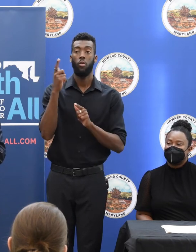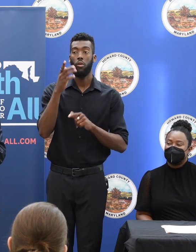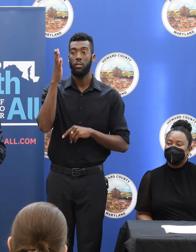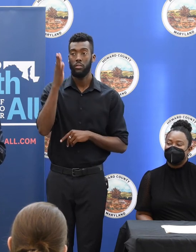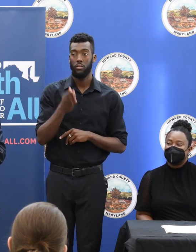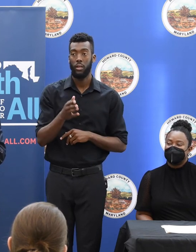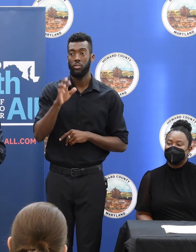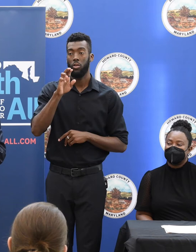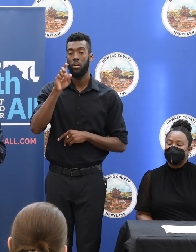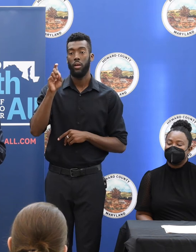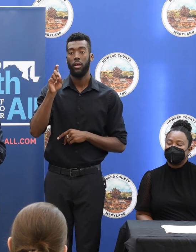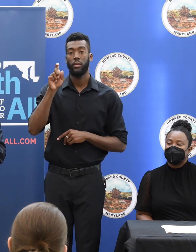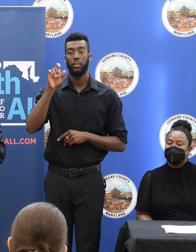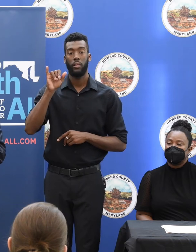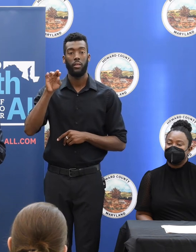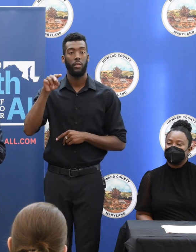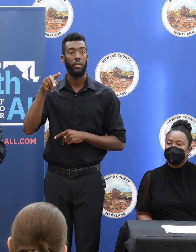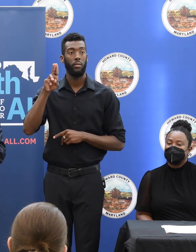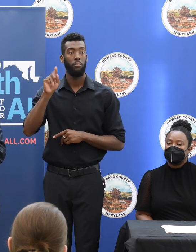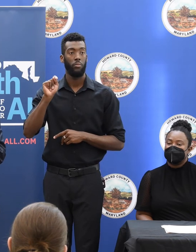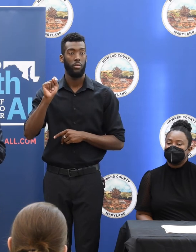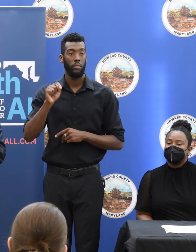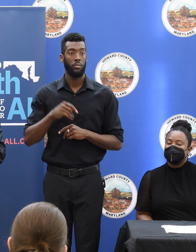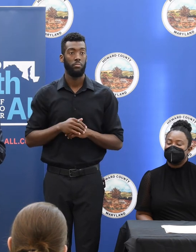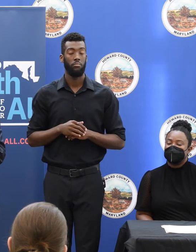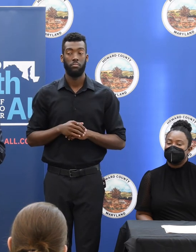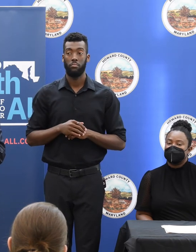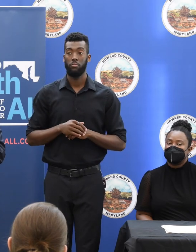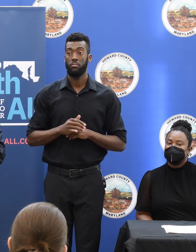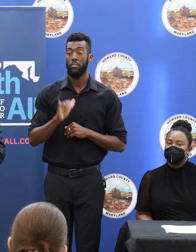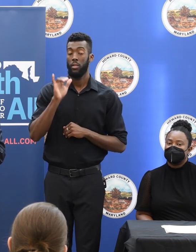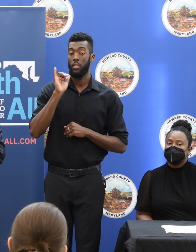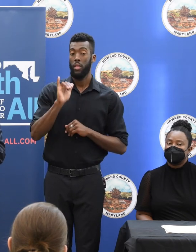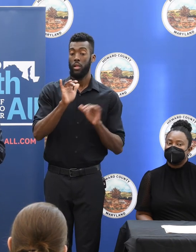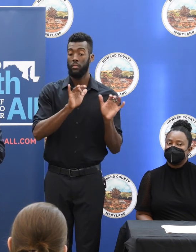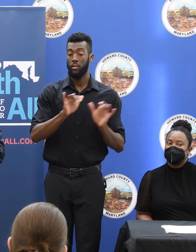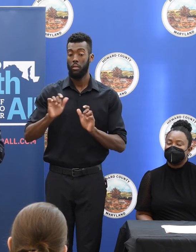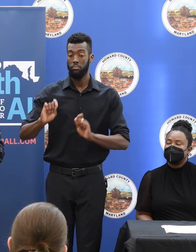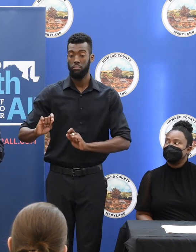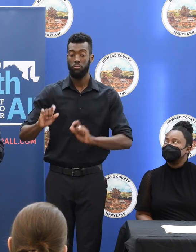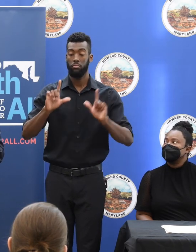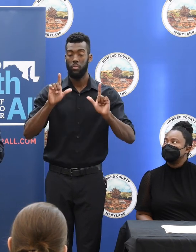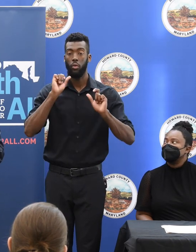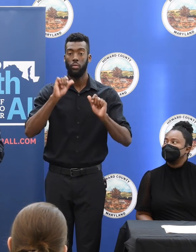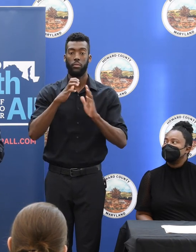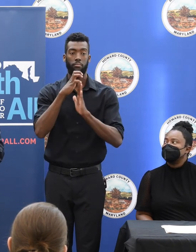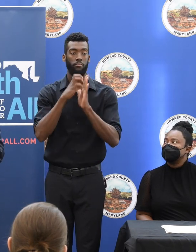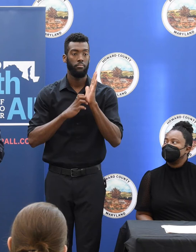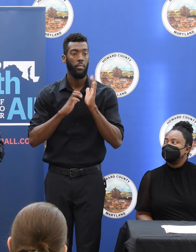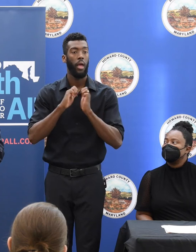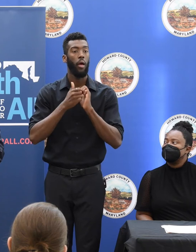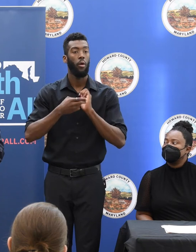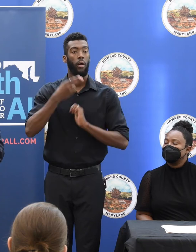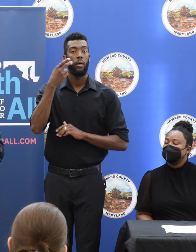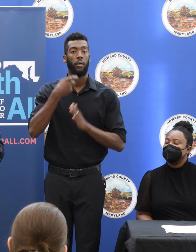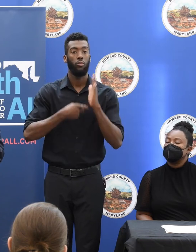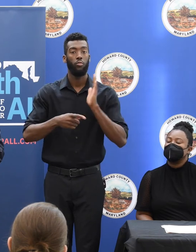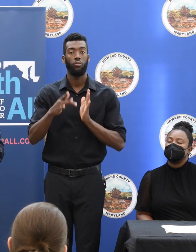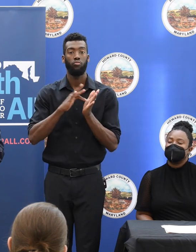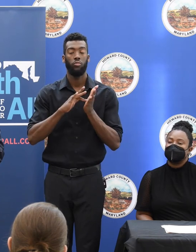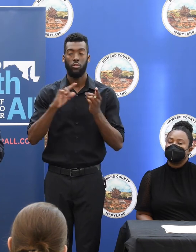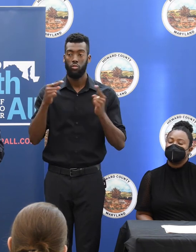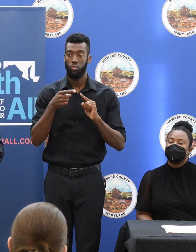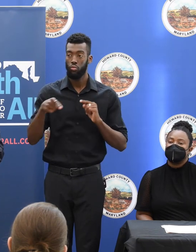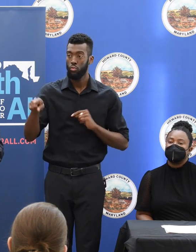rxinput. If you go there, then you could put in there how high-cost drugs are hurting